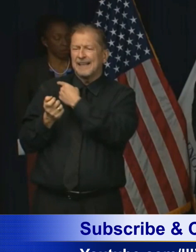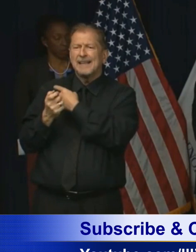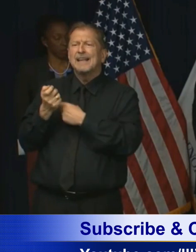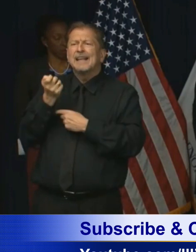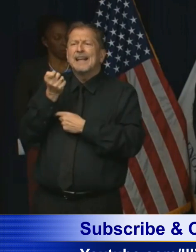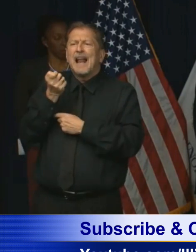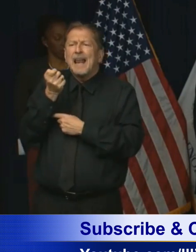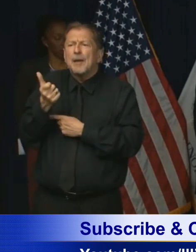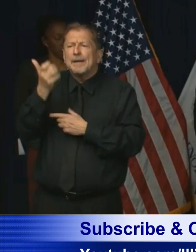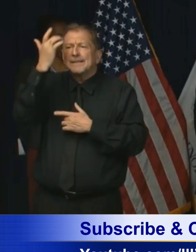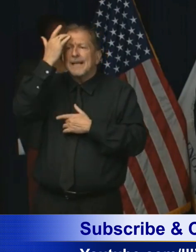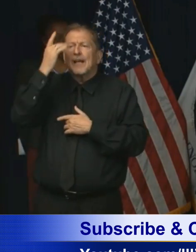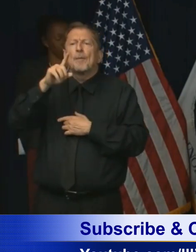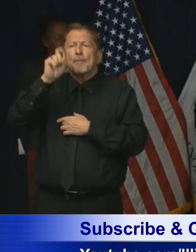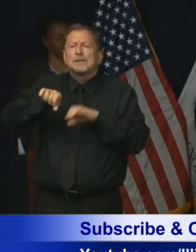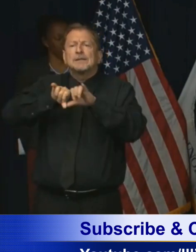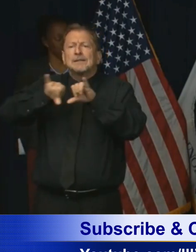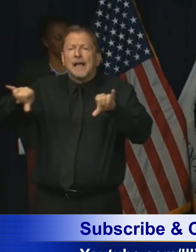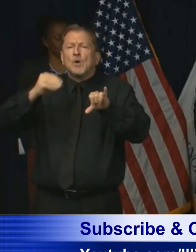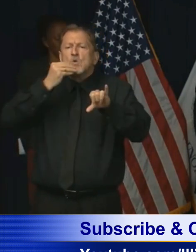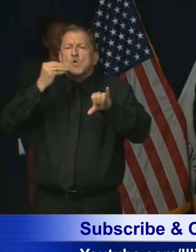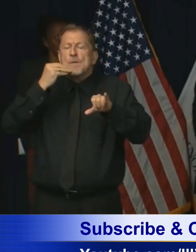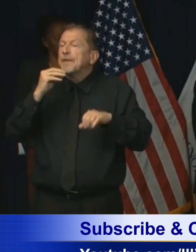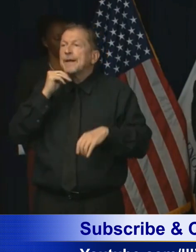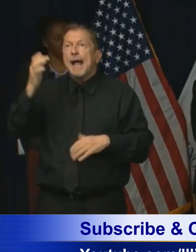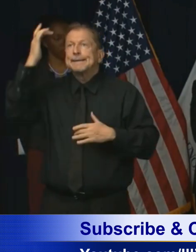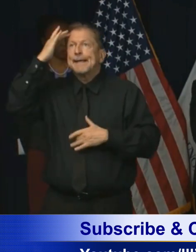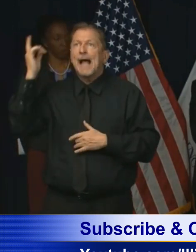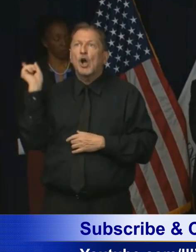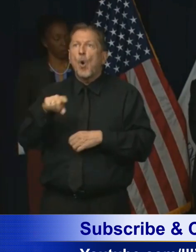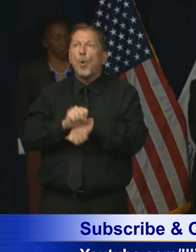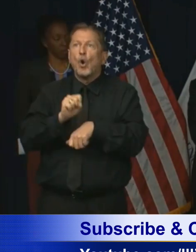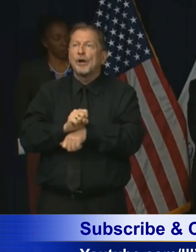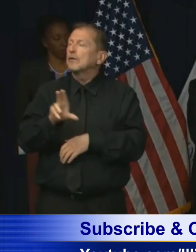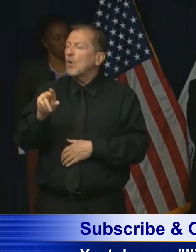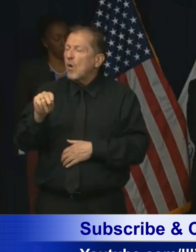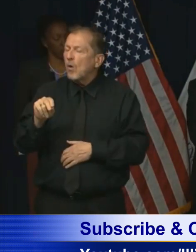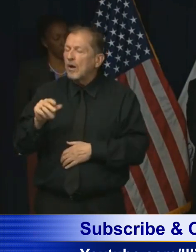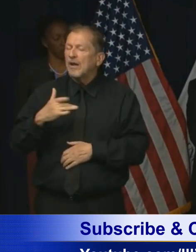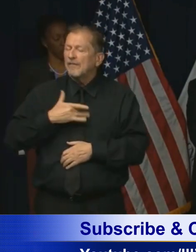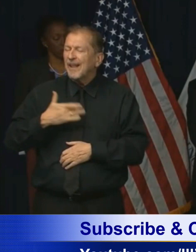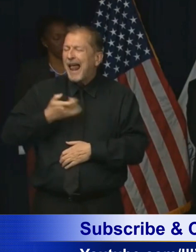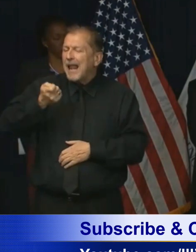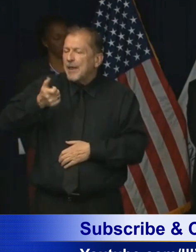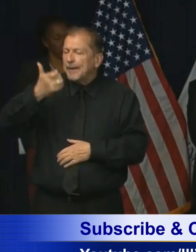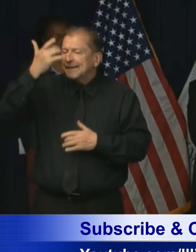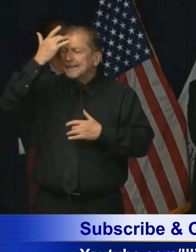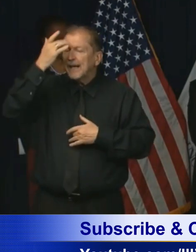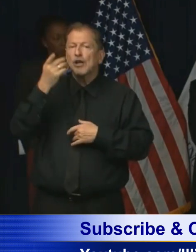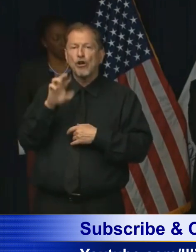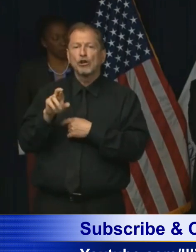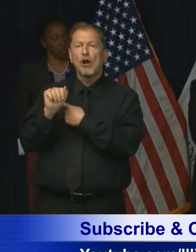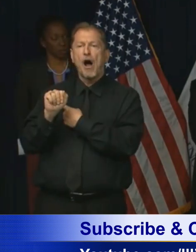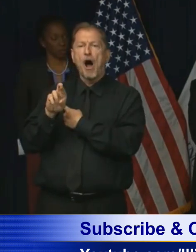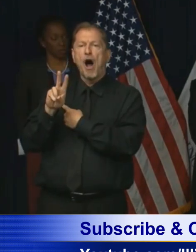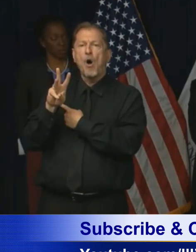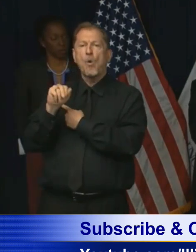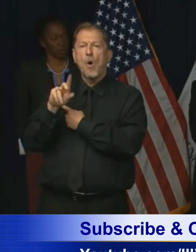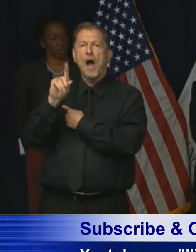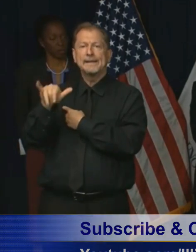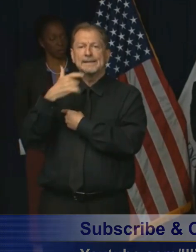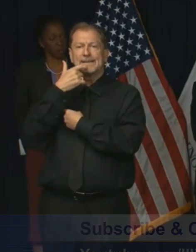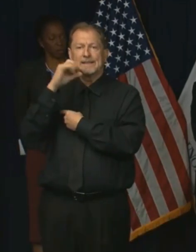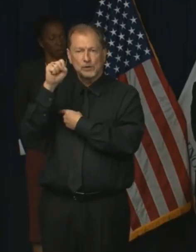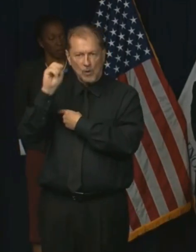you've got to stay at home. And we've seen instances, unfortunately, of workers and I won't call any